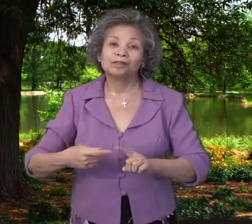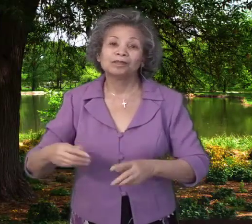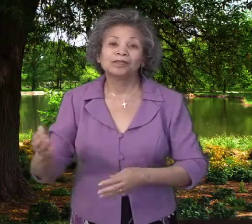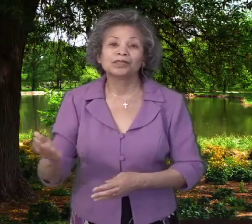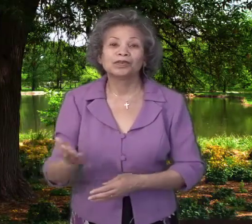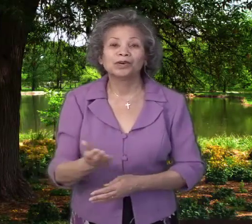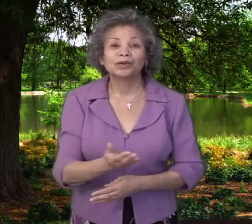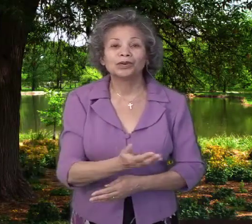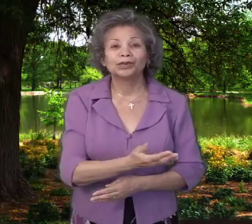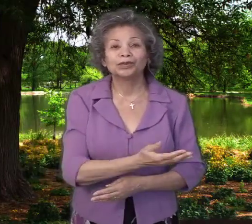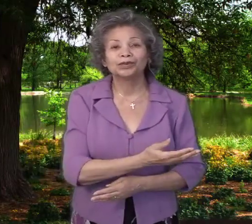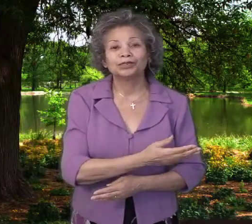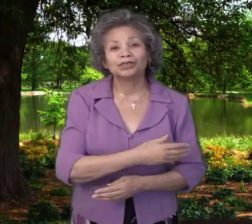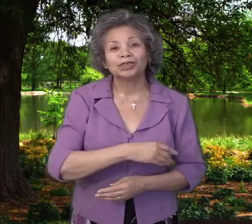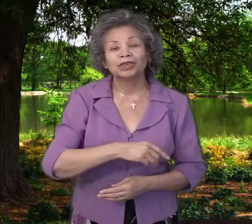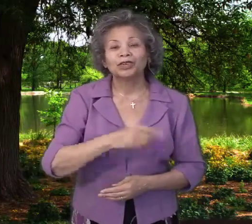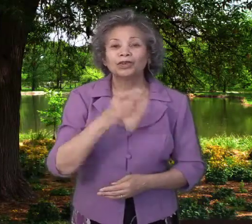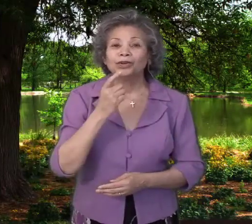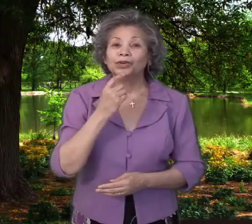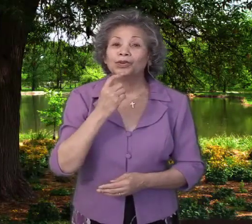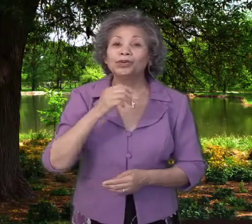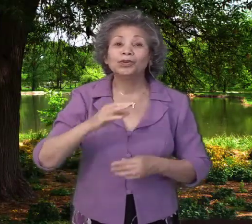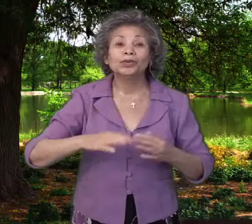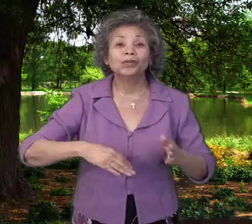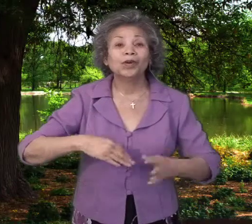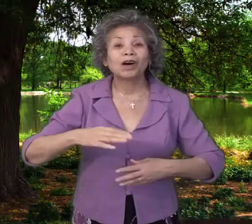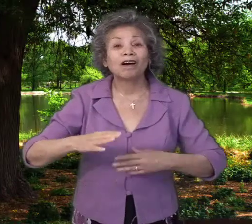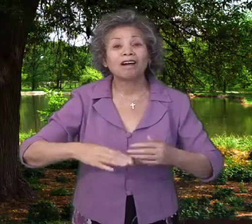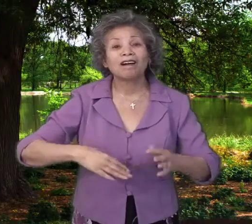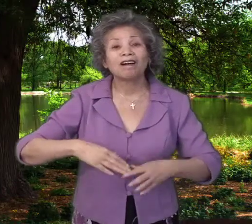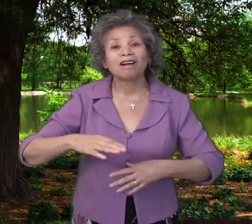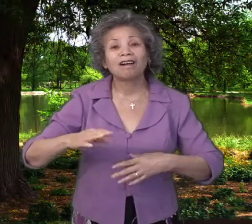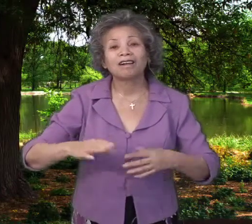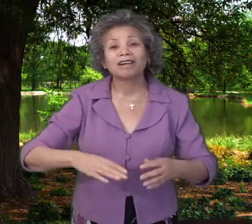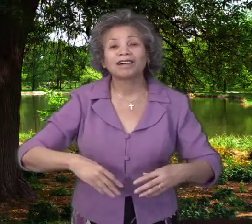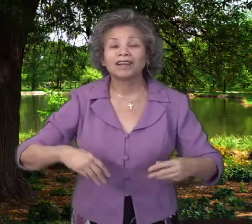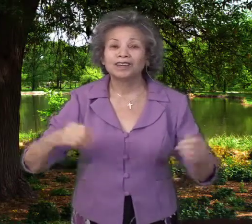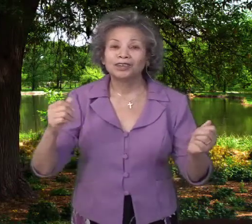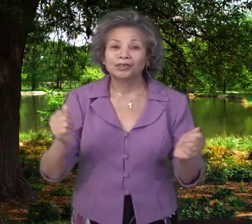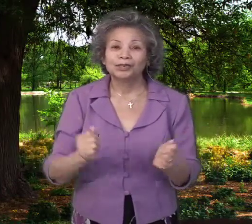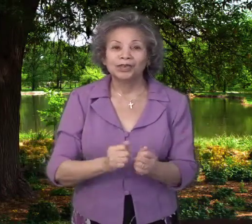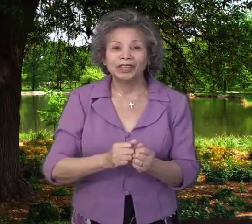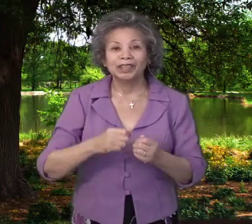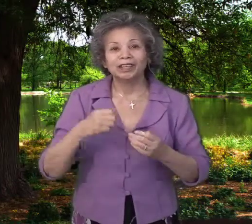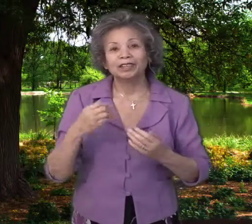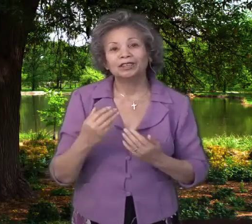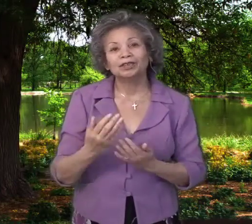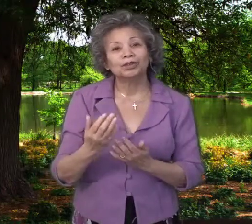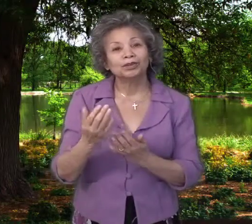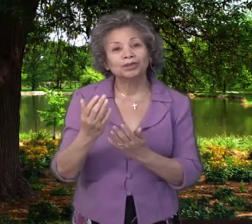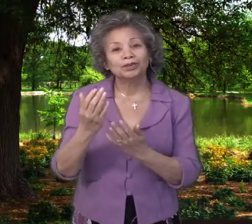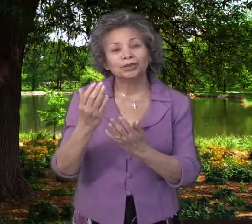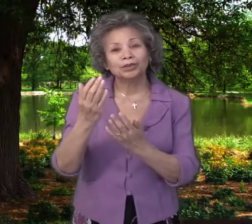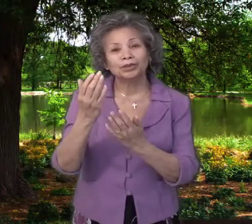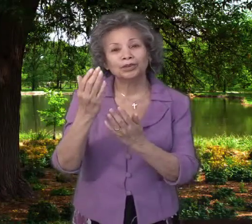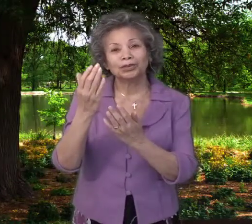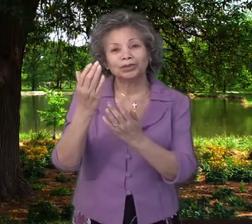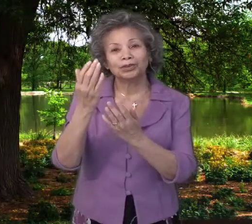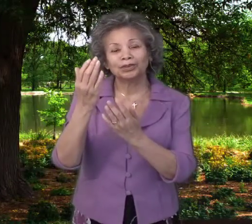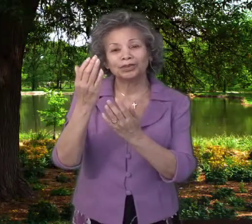those who walk with you. No good withhold from